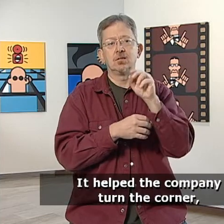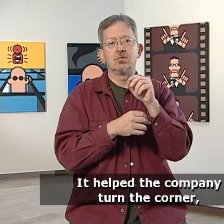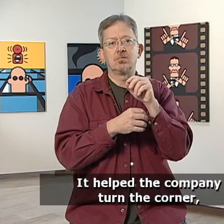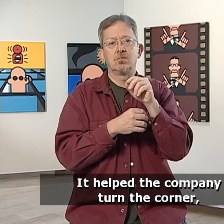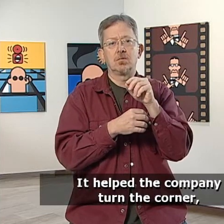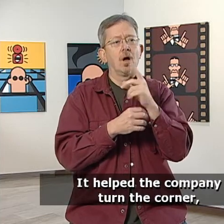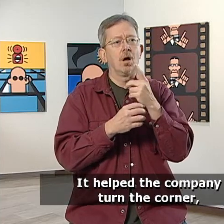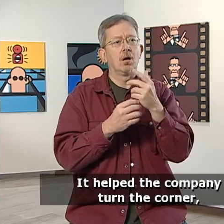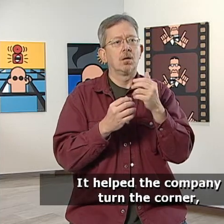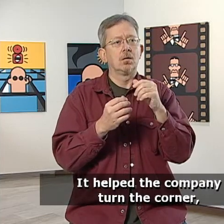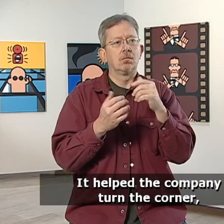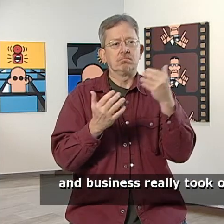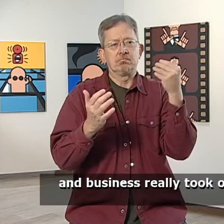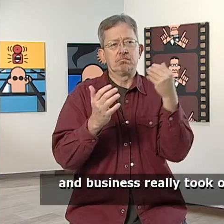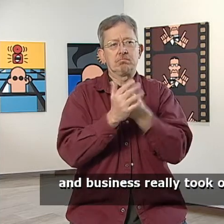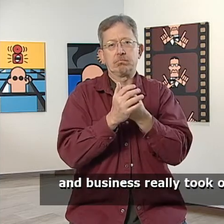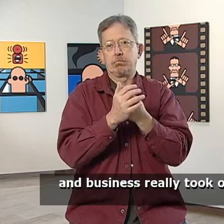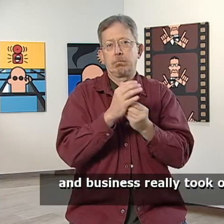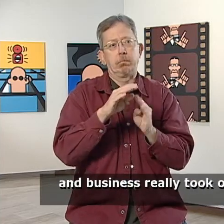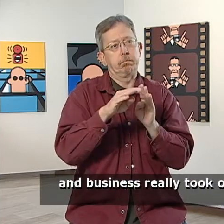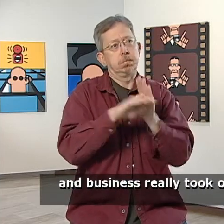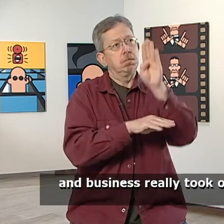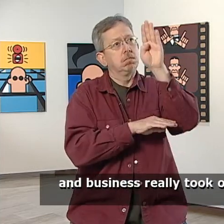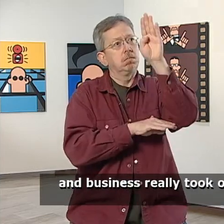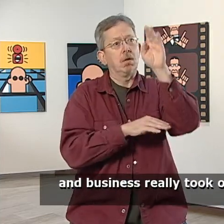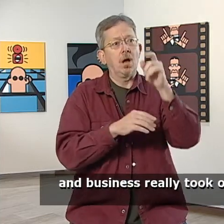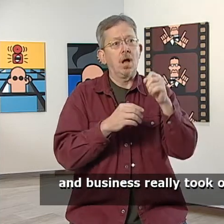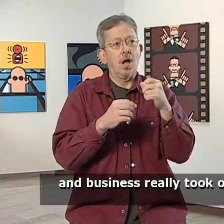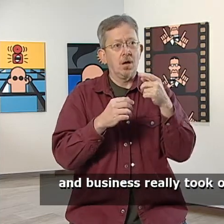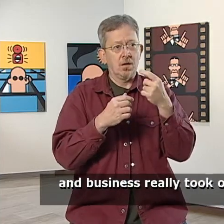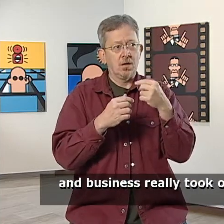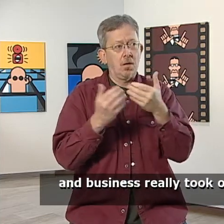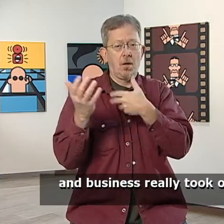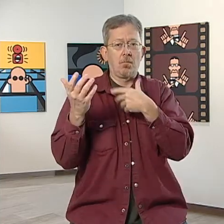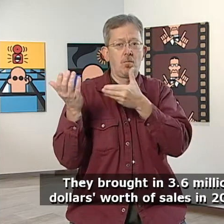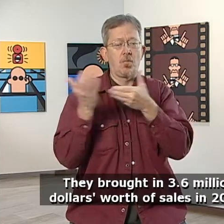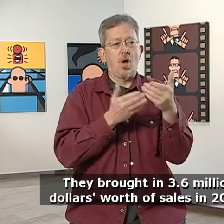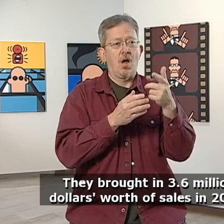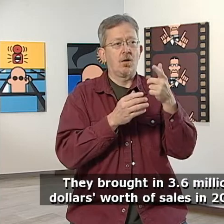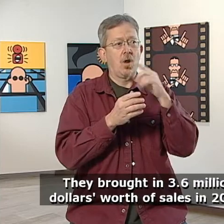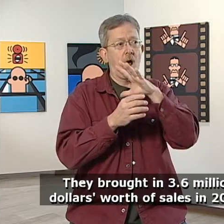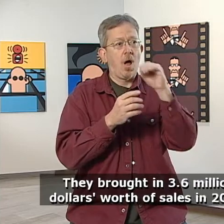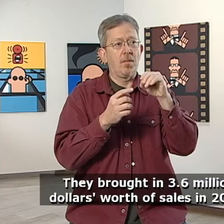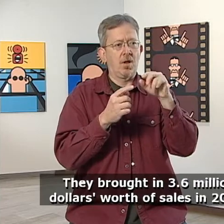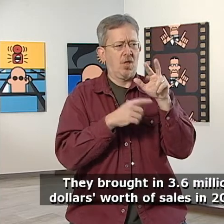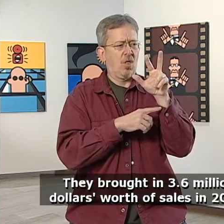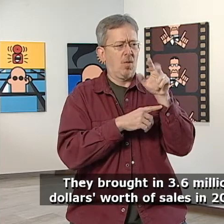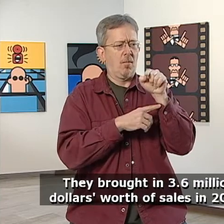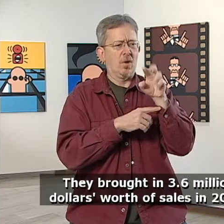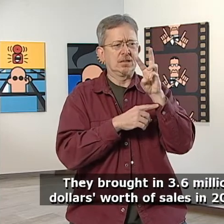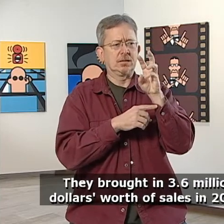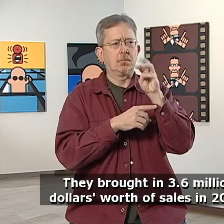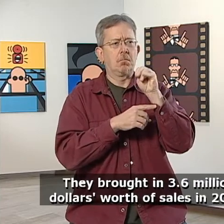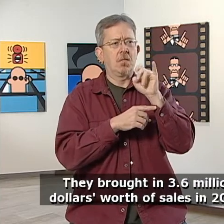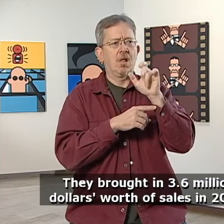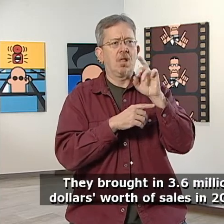It helped the company turn the corner, and business really took off. They brought in $3.6 million